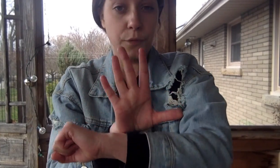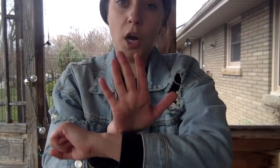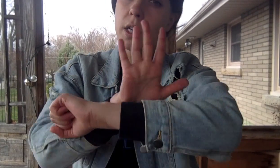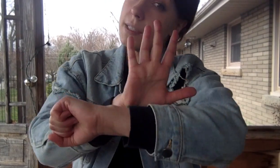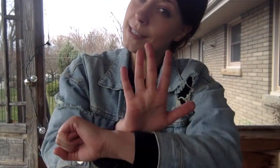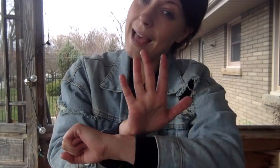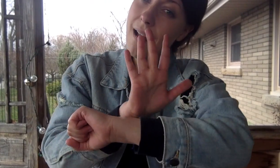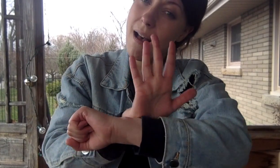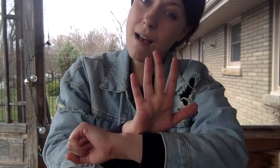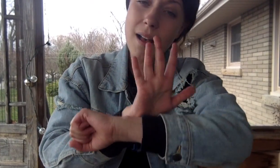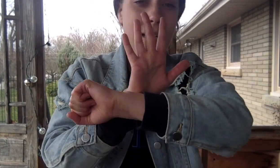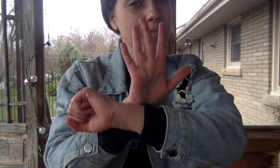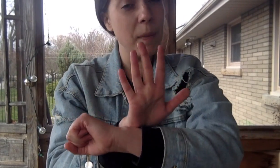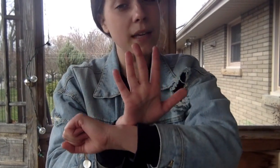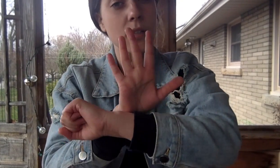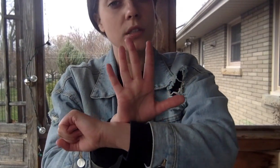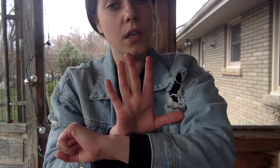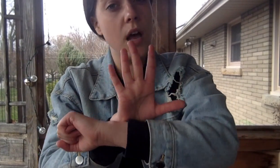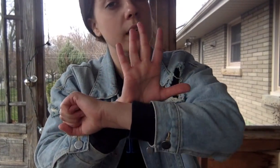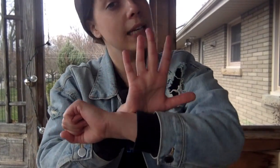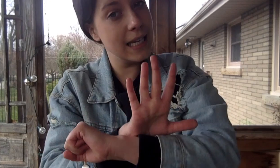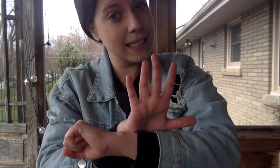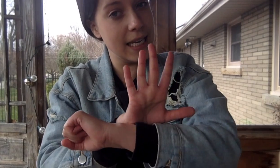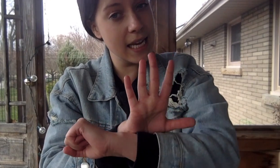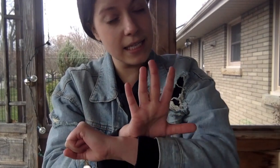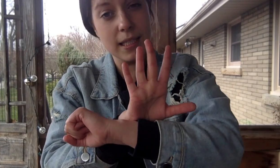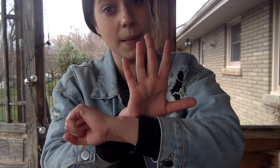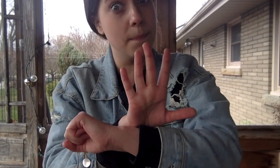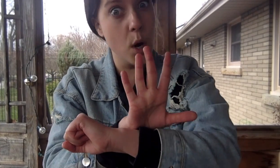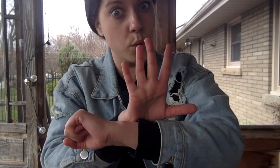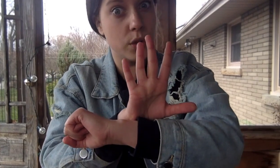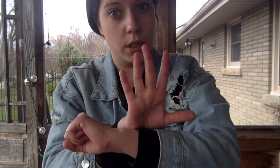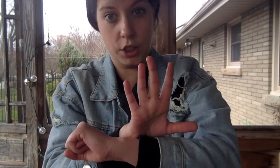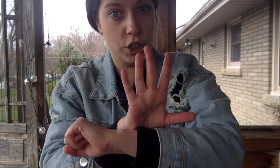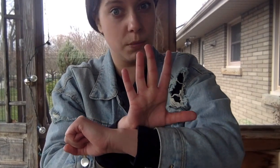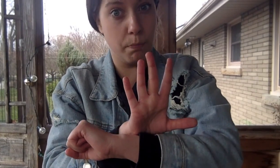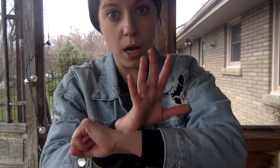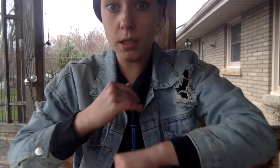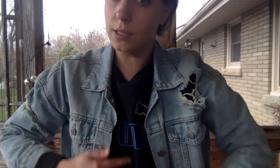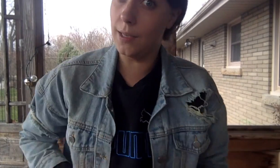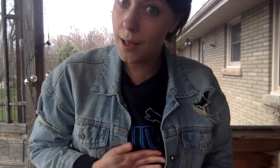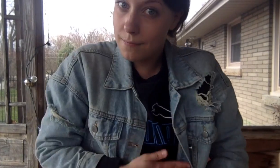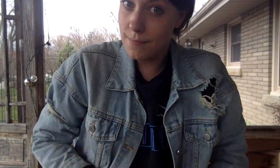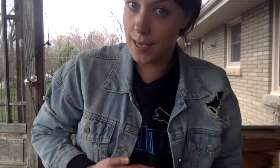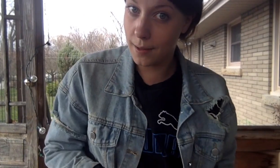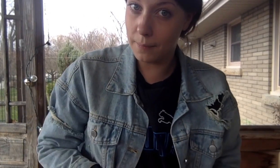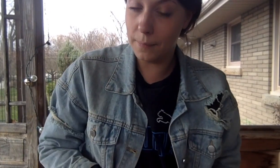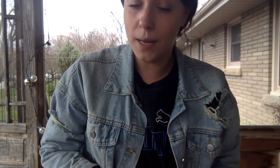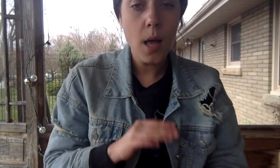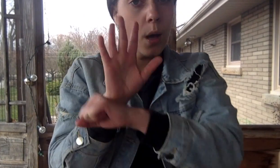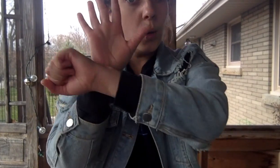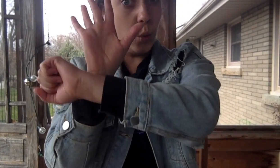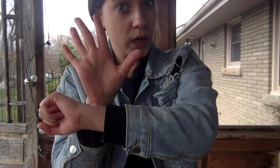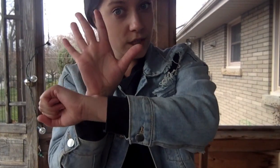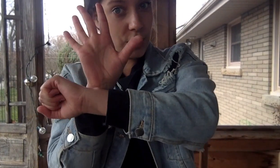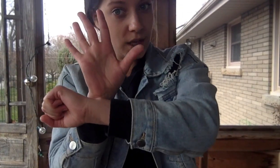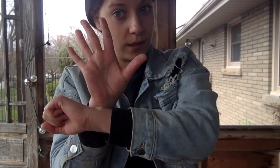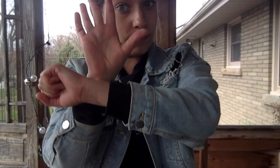frogs sat on a speckled log eating some most delicious bugs yum yum yum one jumped